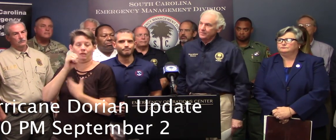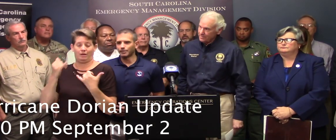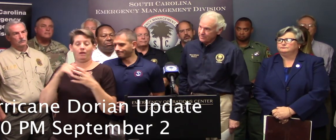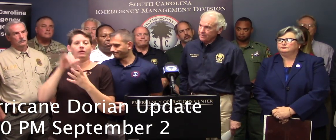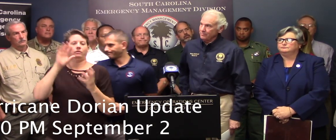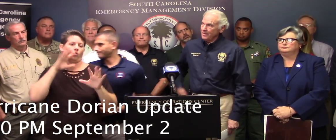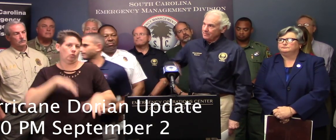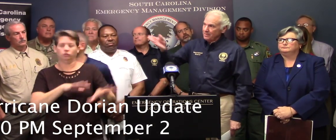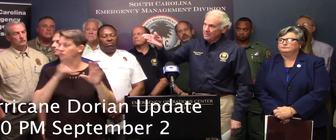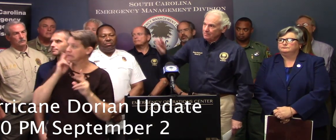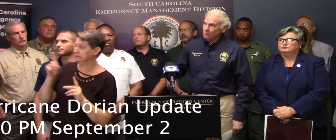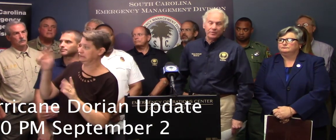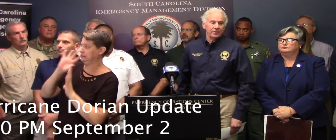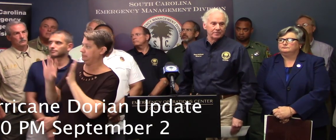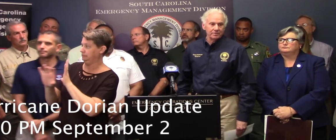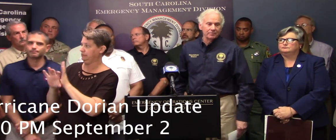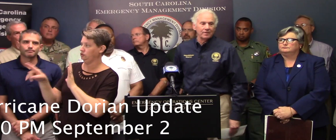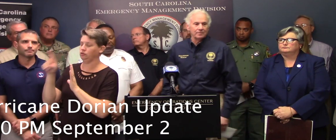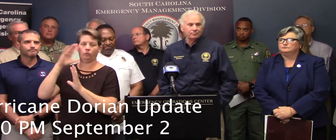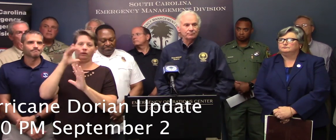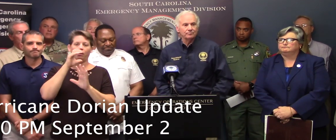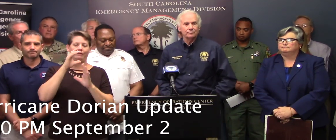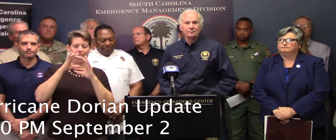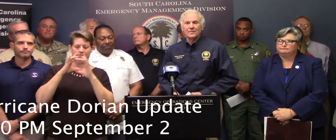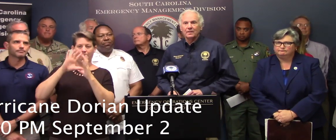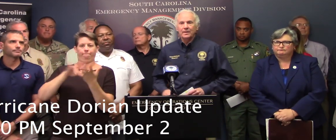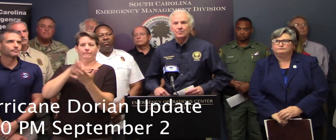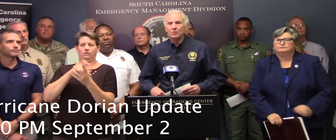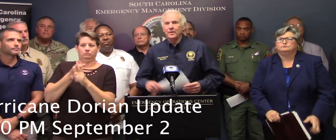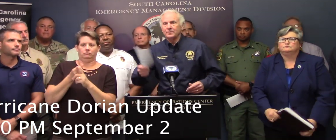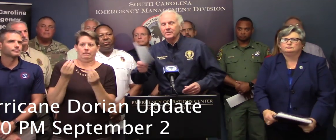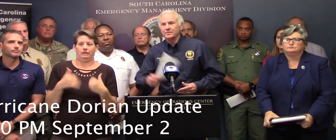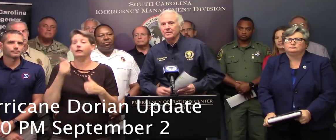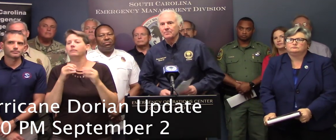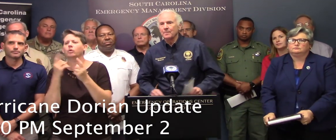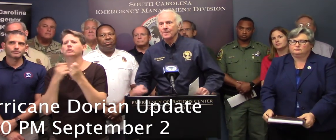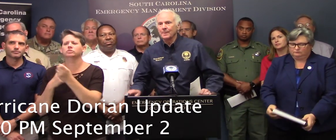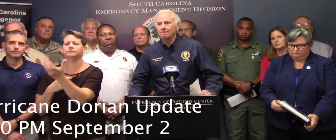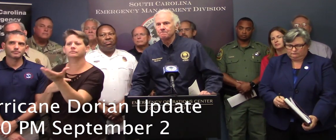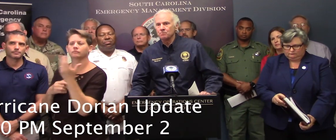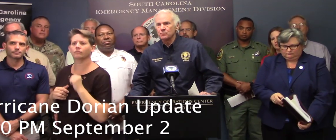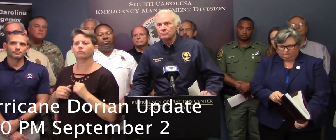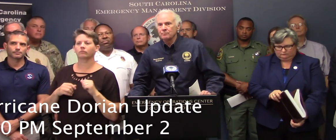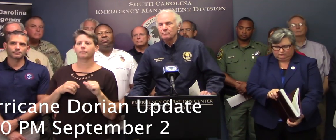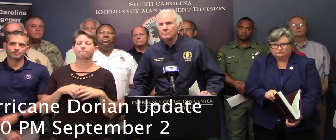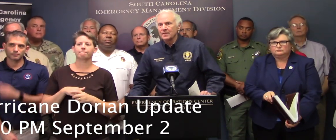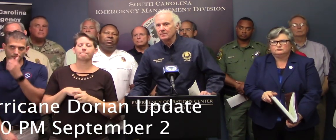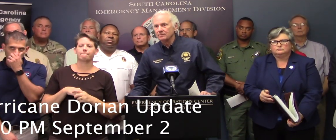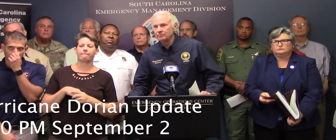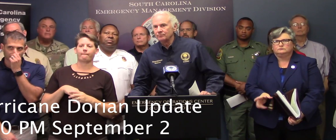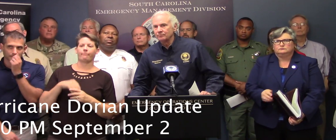the ocean, as you can see from that prediction so far. Any more questions? Yes, sir? what's your message to people